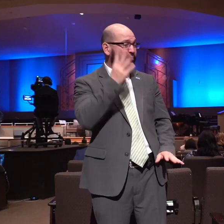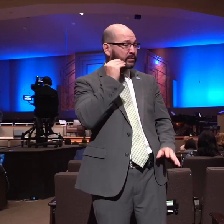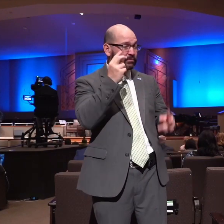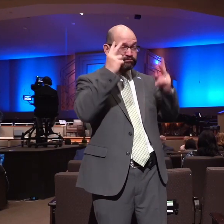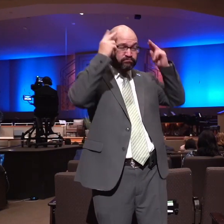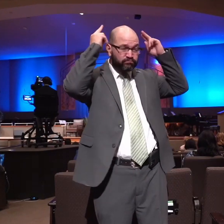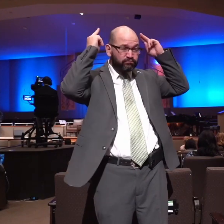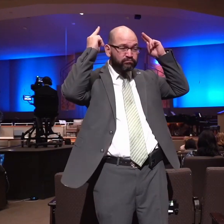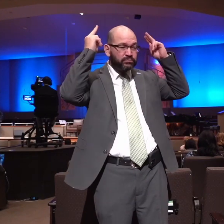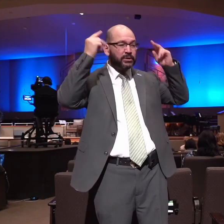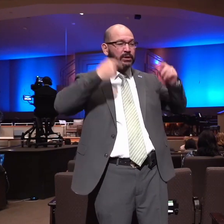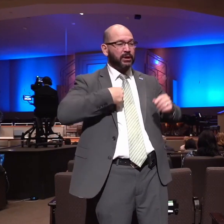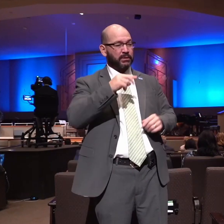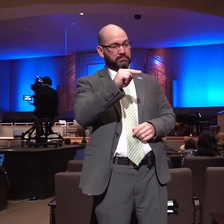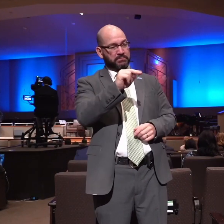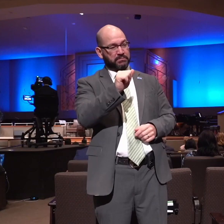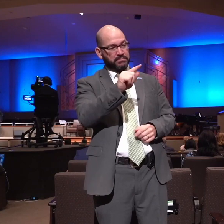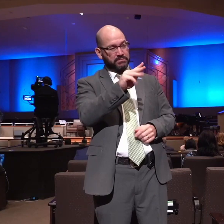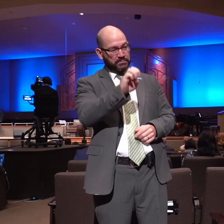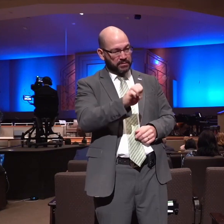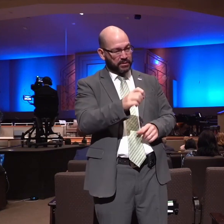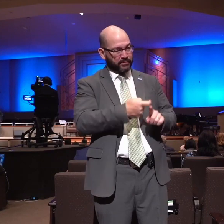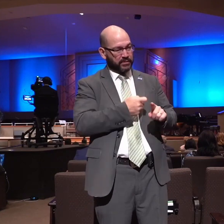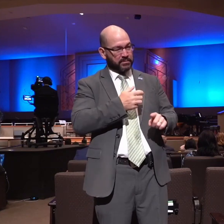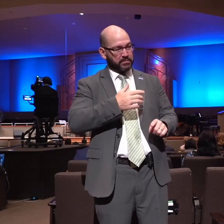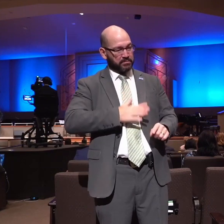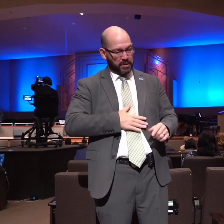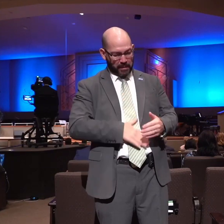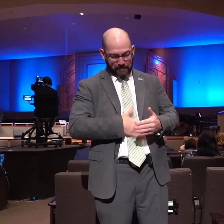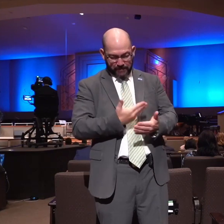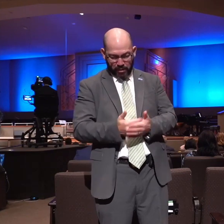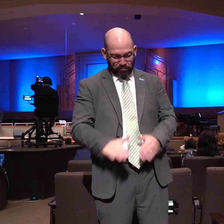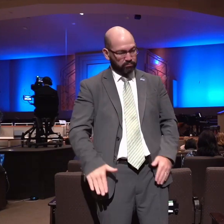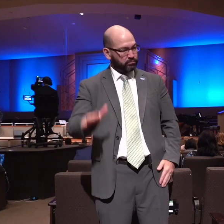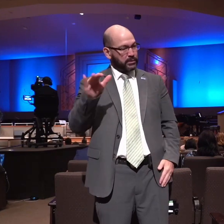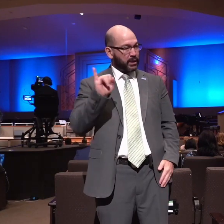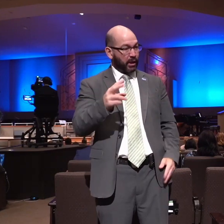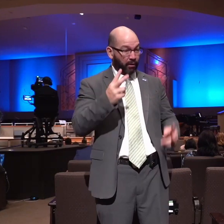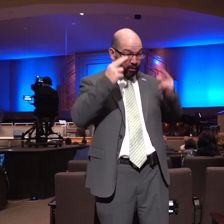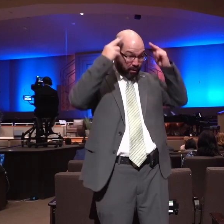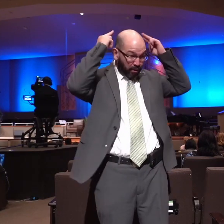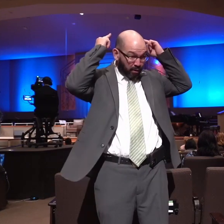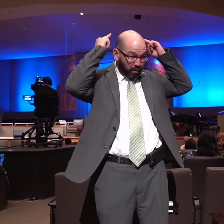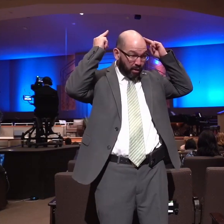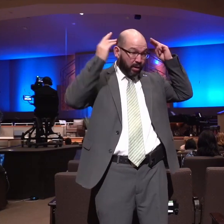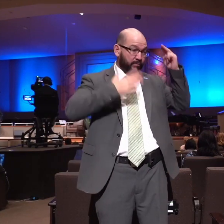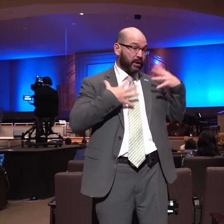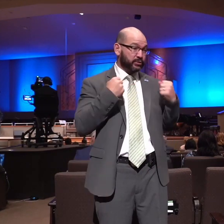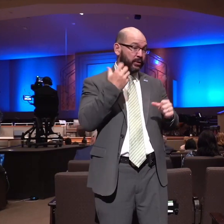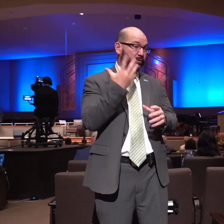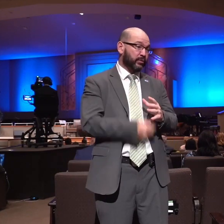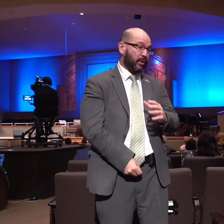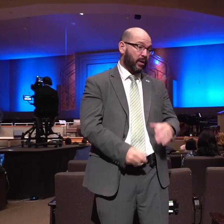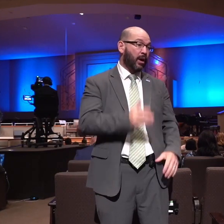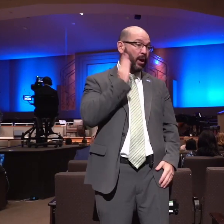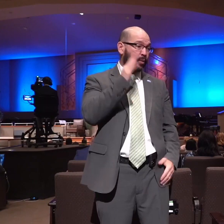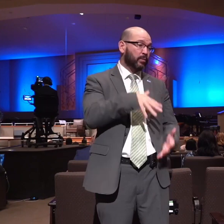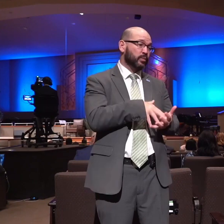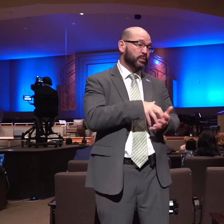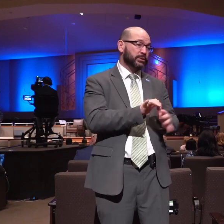god from my mother's womb if i be shaven then my strength will go from me and i shall become weak and be like